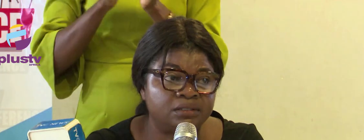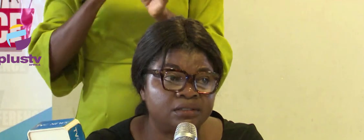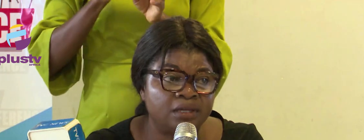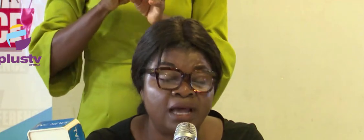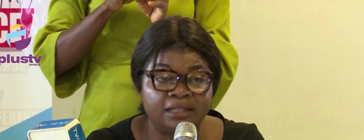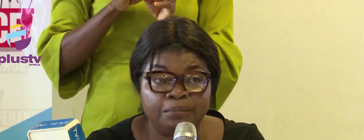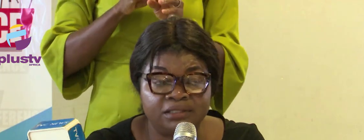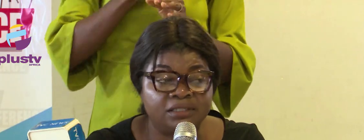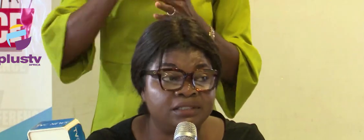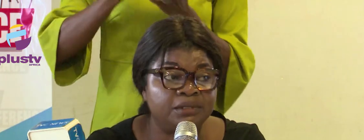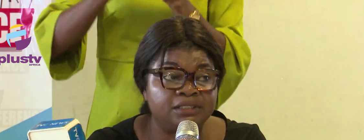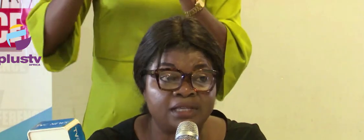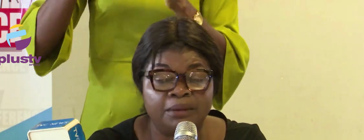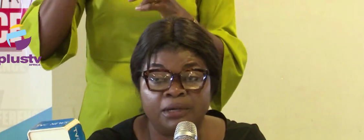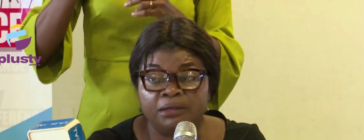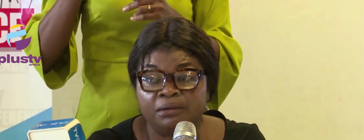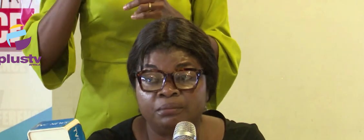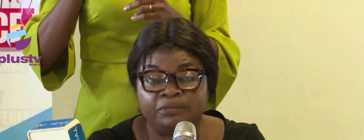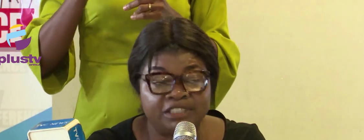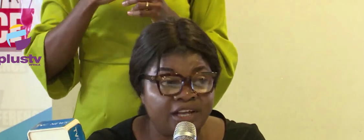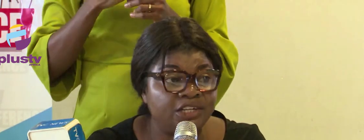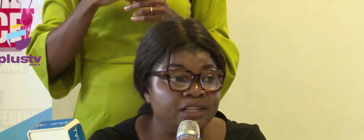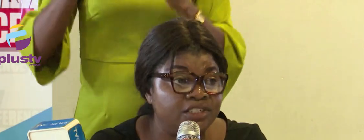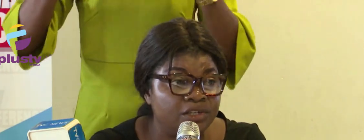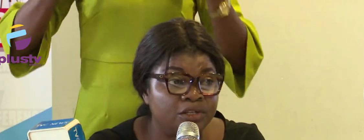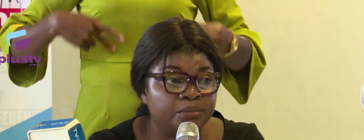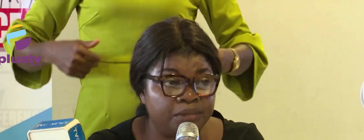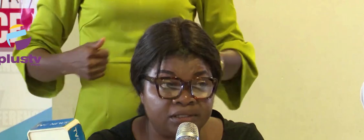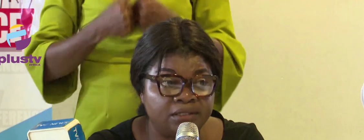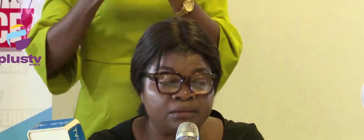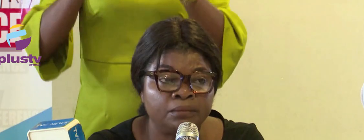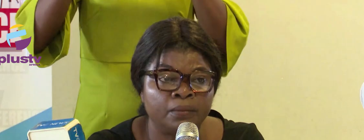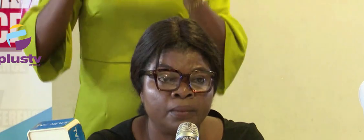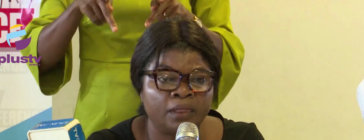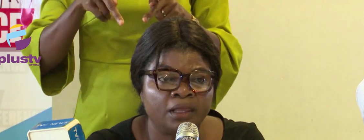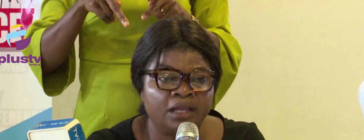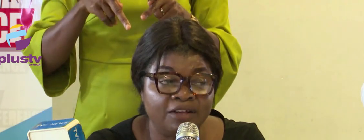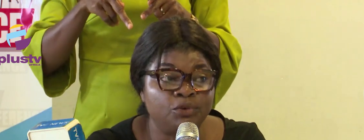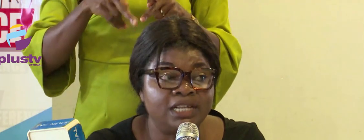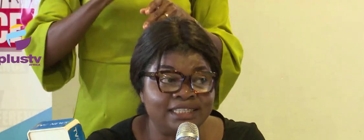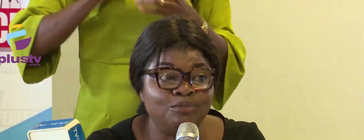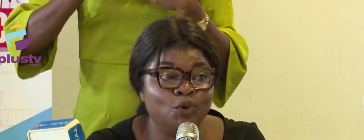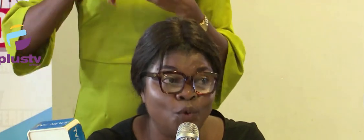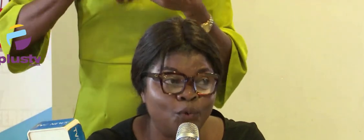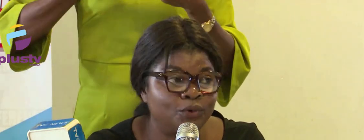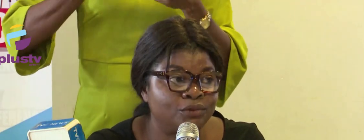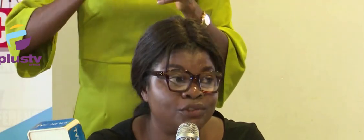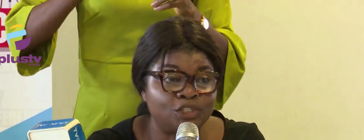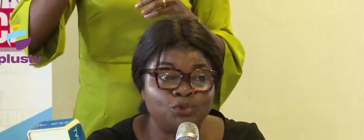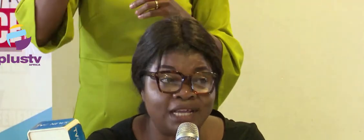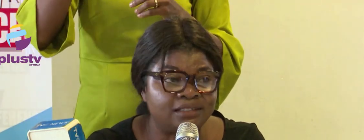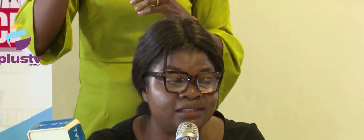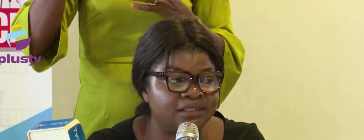disabilities. And that person is a physical challenged person. I have to let them know,